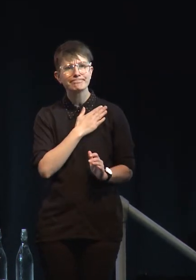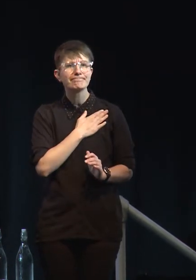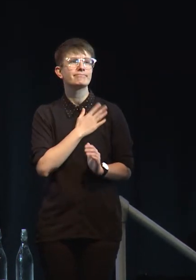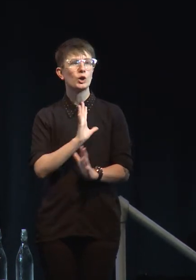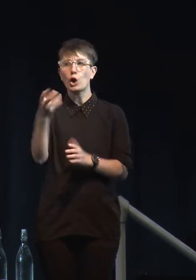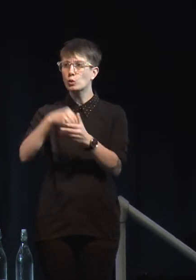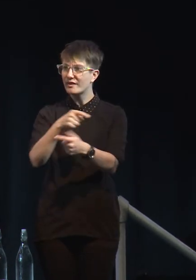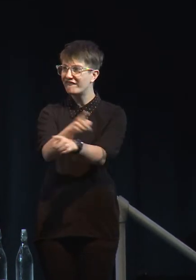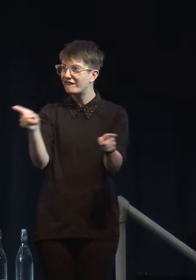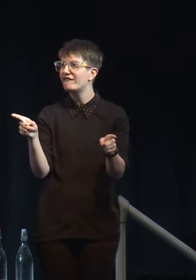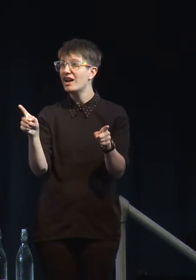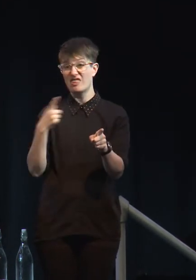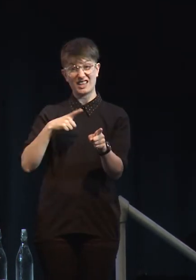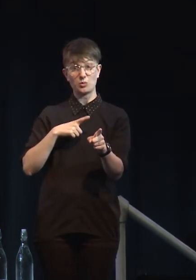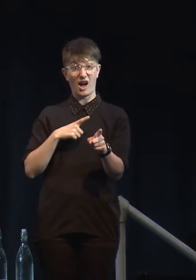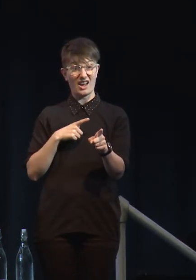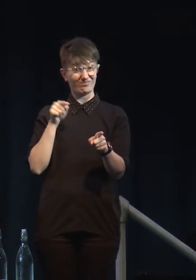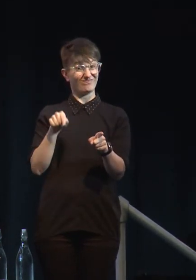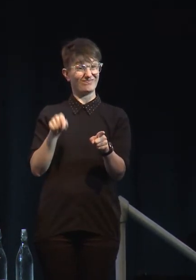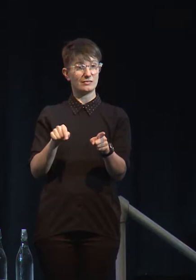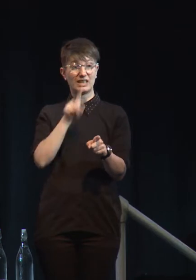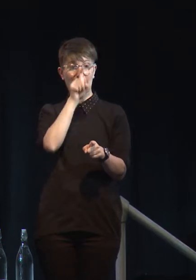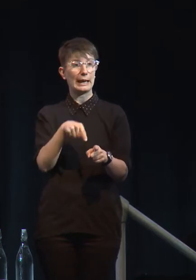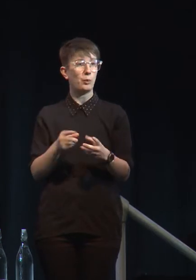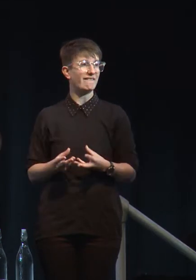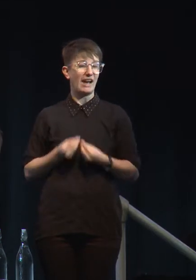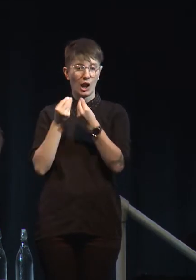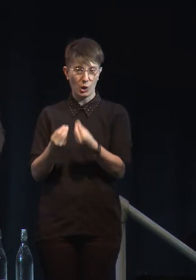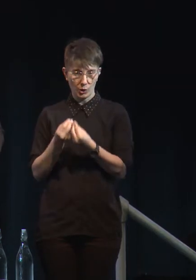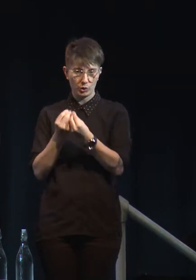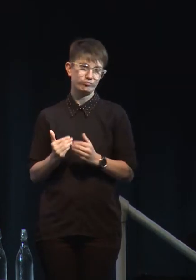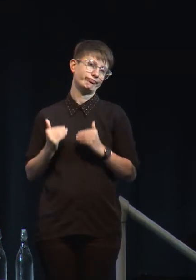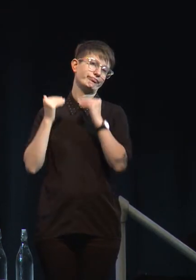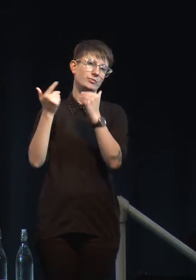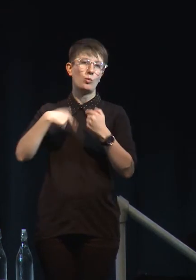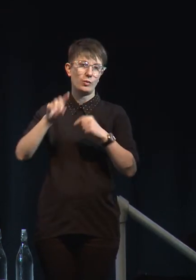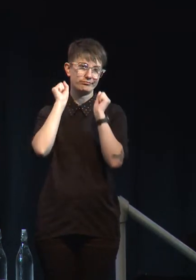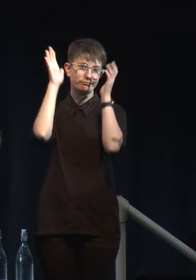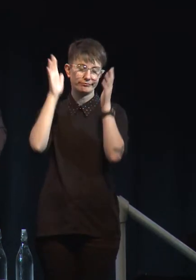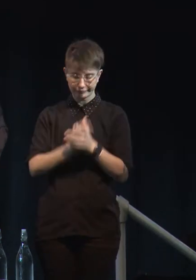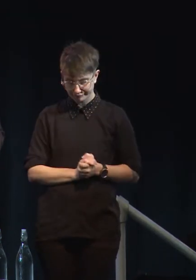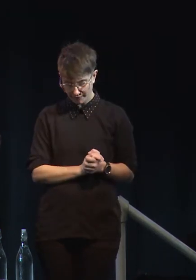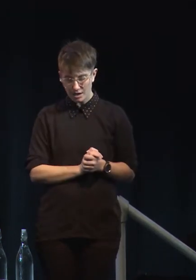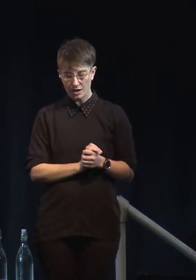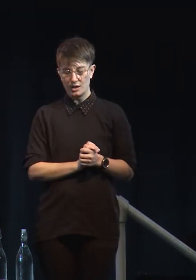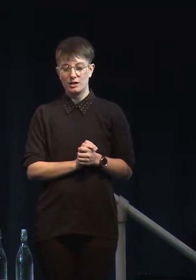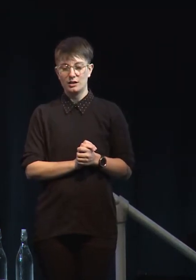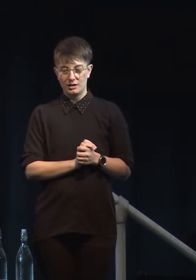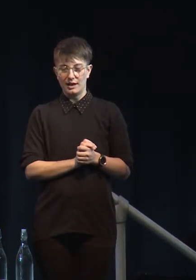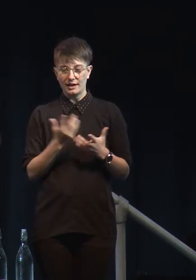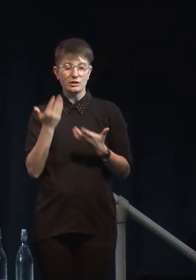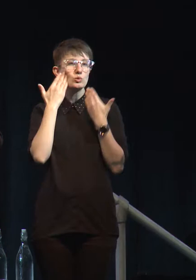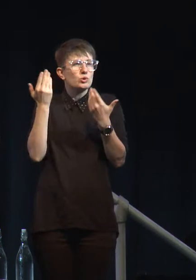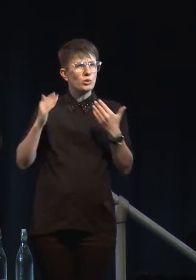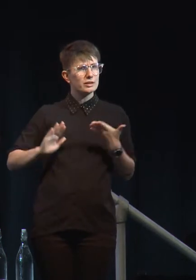one of the value systems that we so admire. And it's a signal, I think, to the community that nobody's going to be